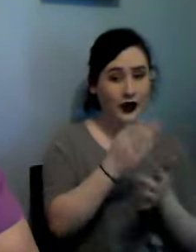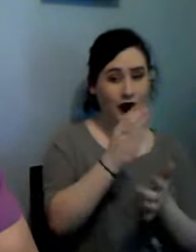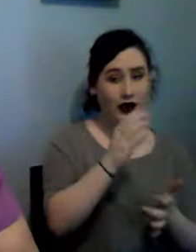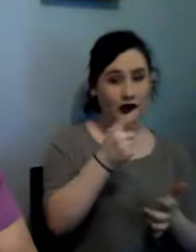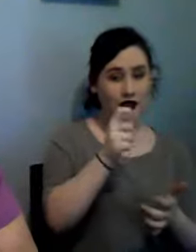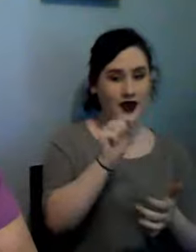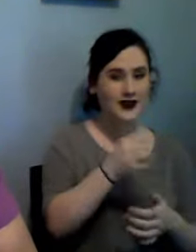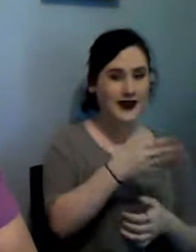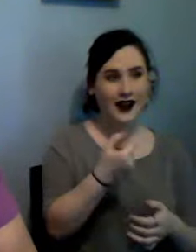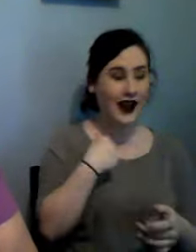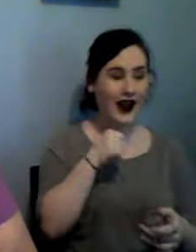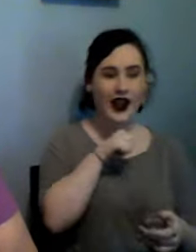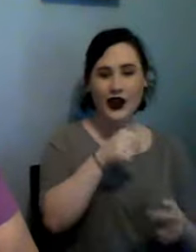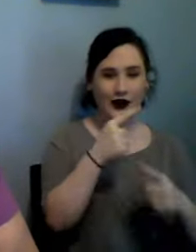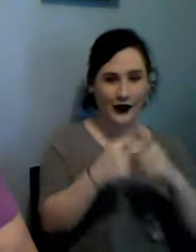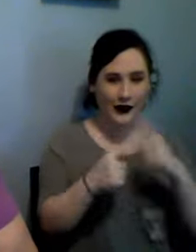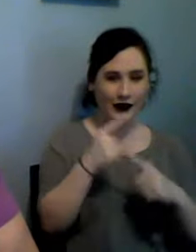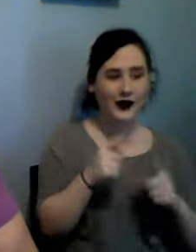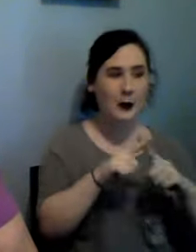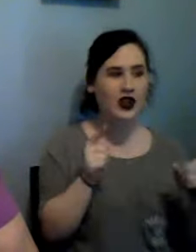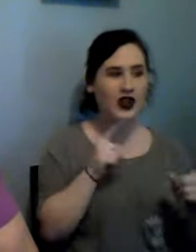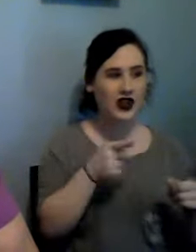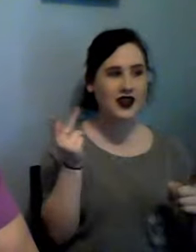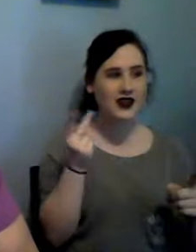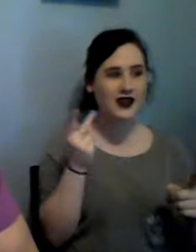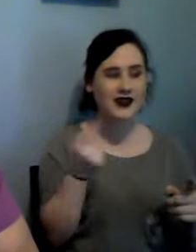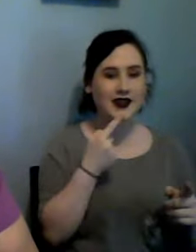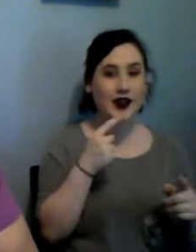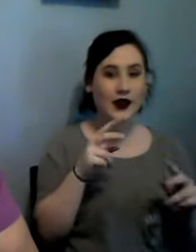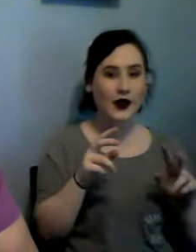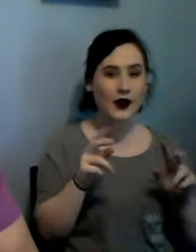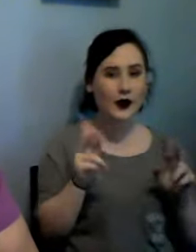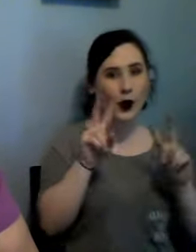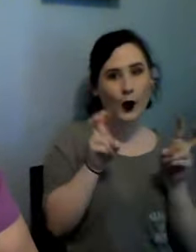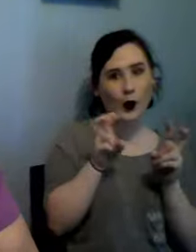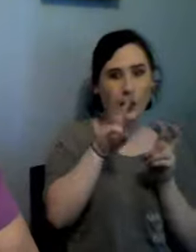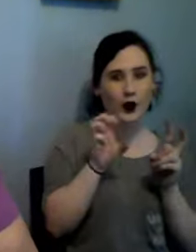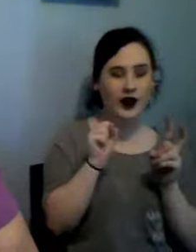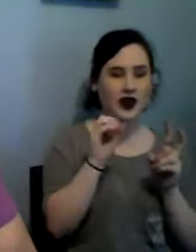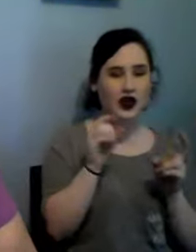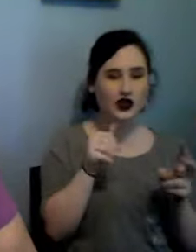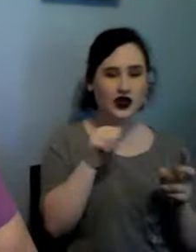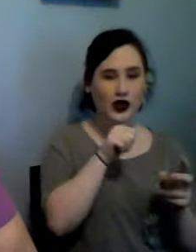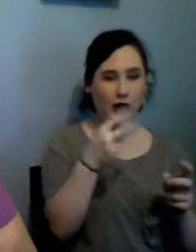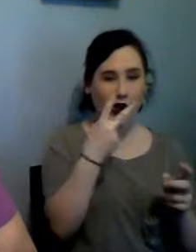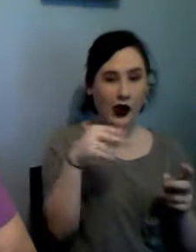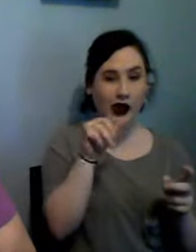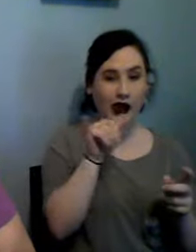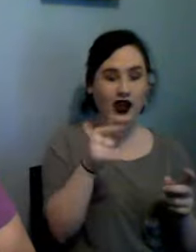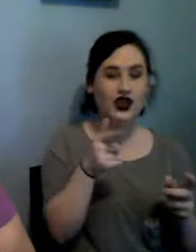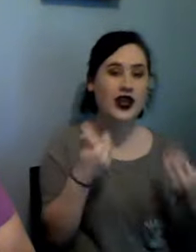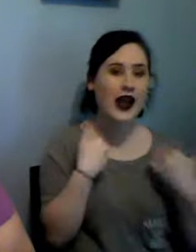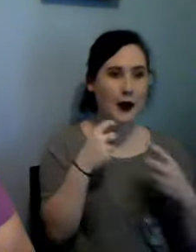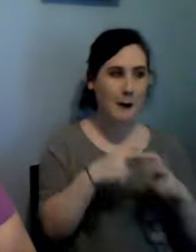and she didn't cross stitch but I say we so I don't look like I have a problem but I do because if it's a sale